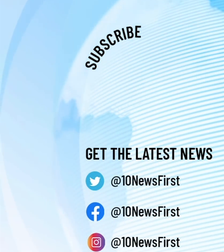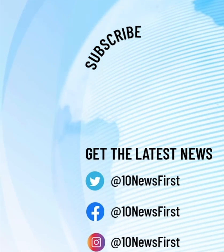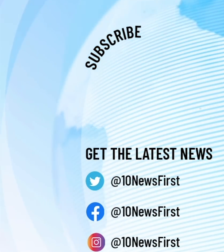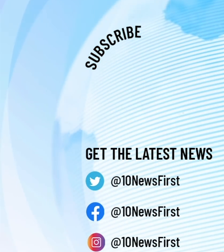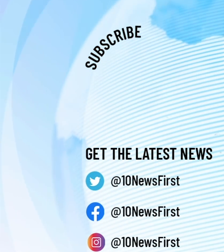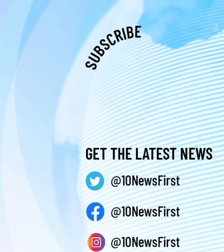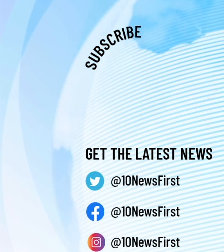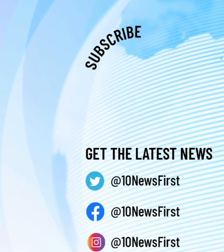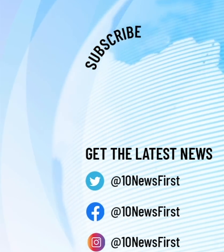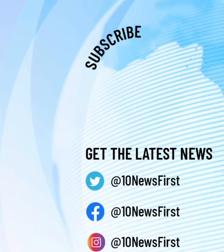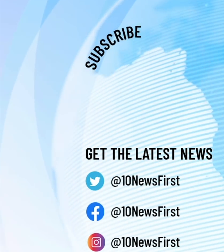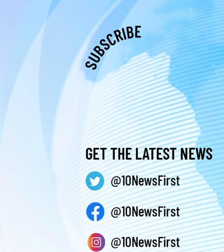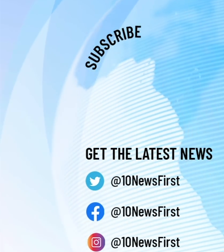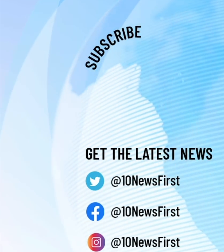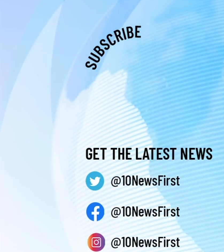you you you you Thank you.